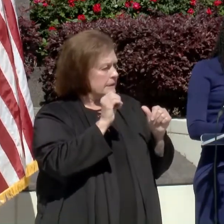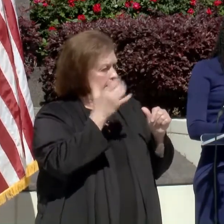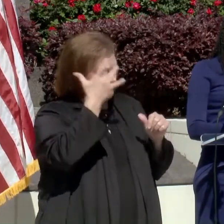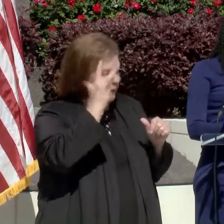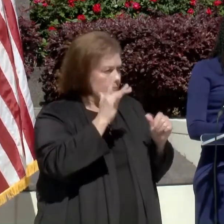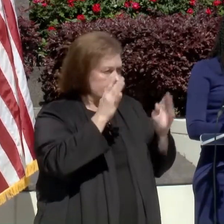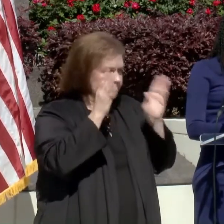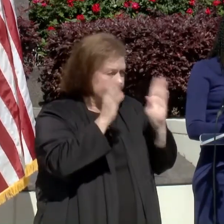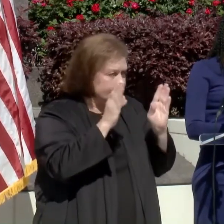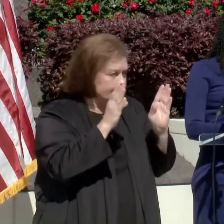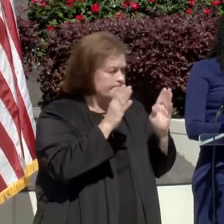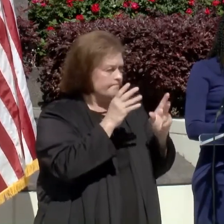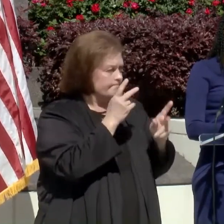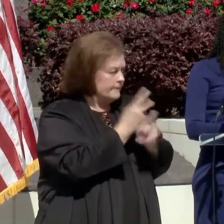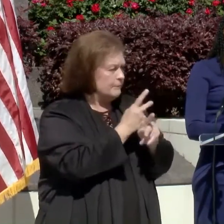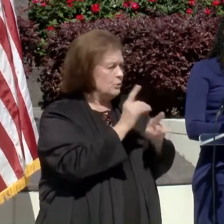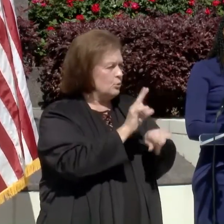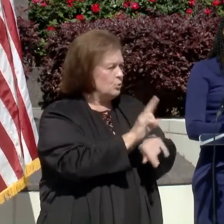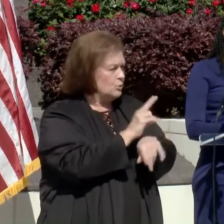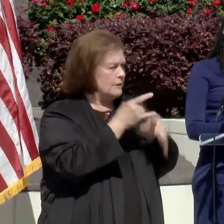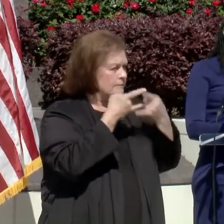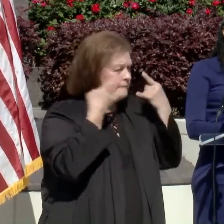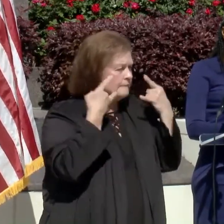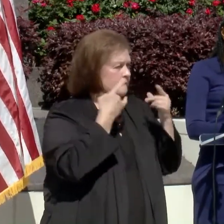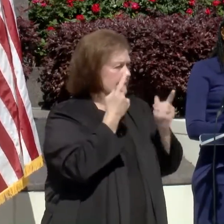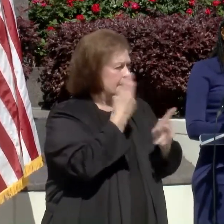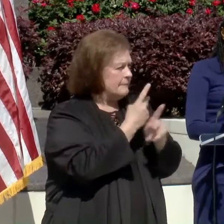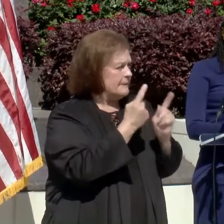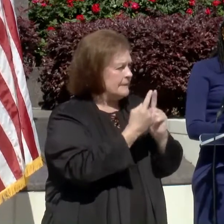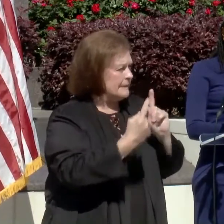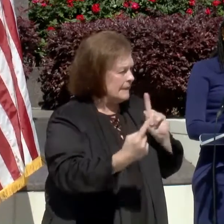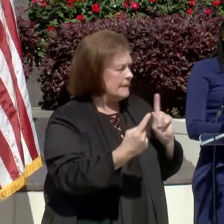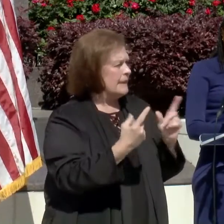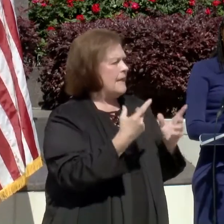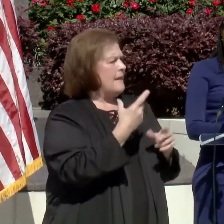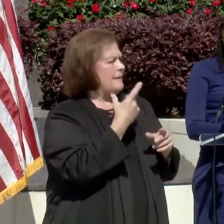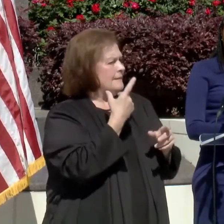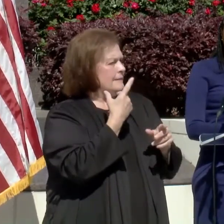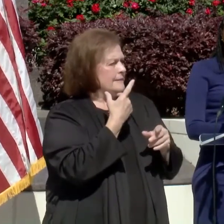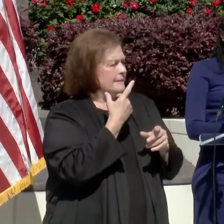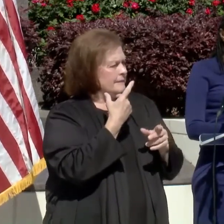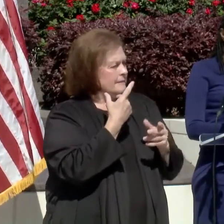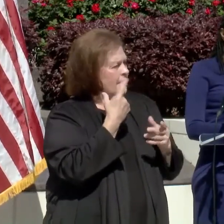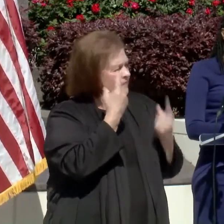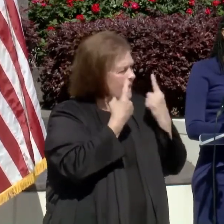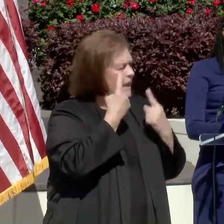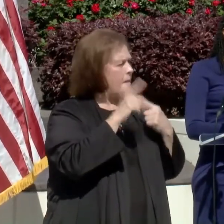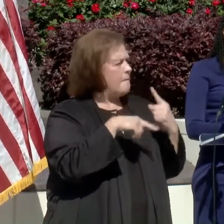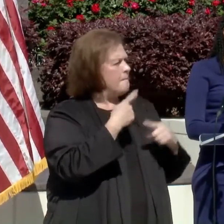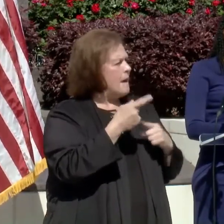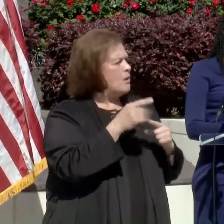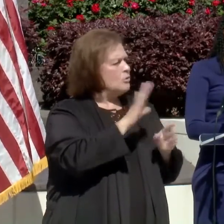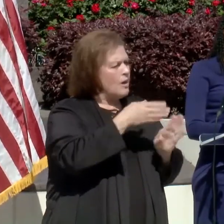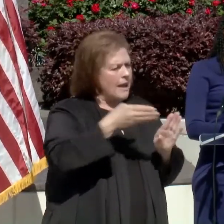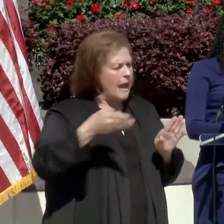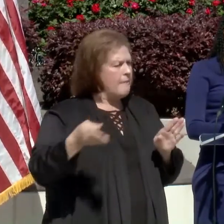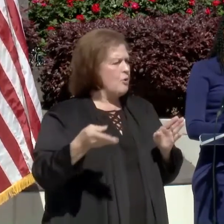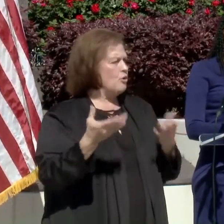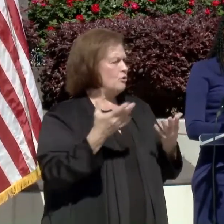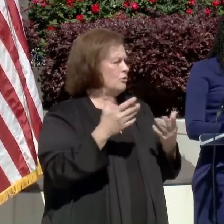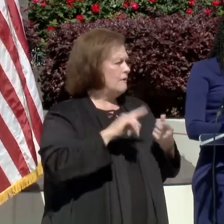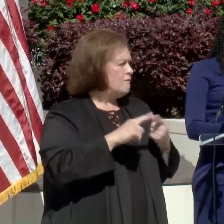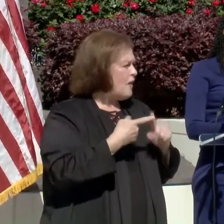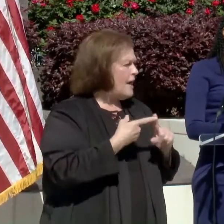distance, continue to wear their mask in crowded spaces, um, and continue to just, um, think about their neighbors, their family and their